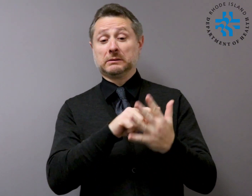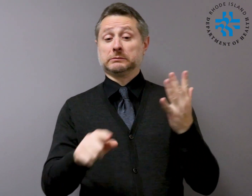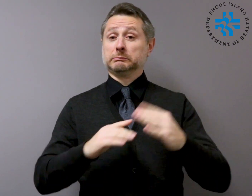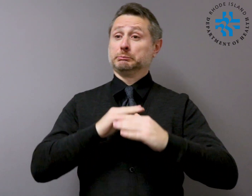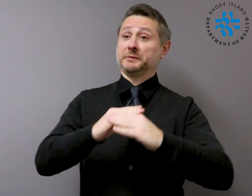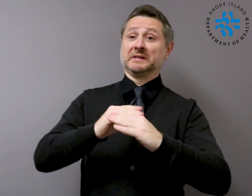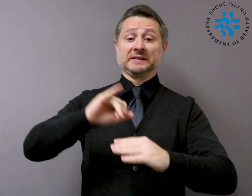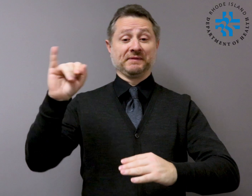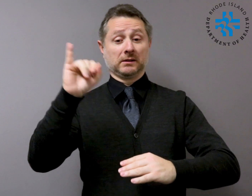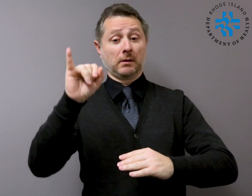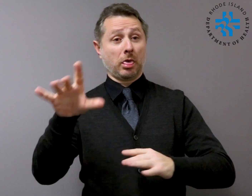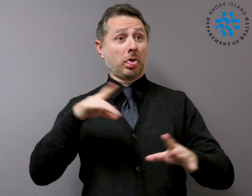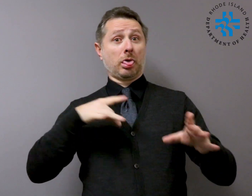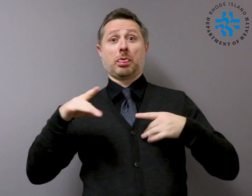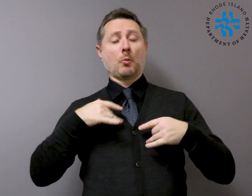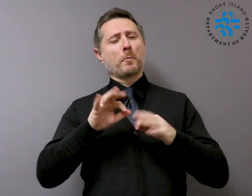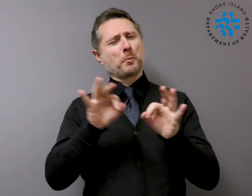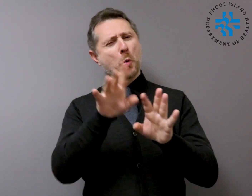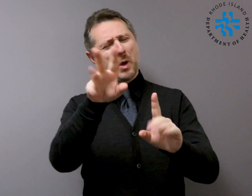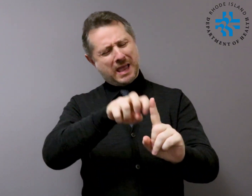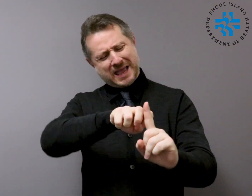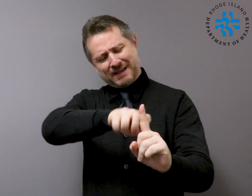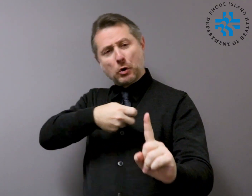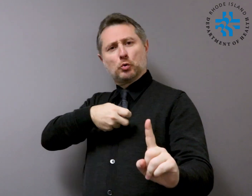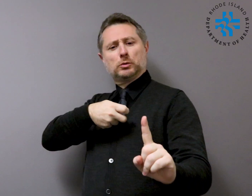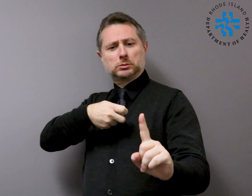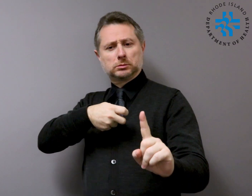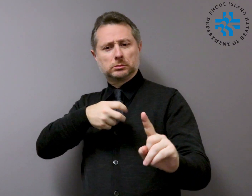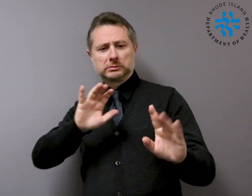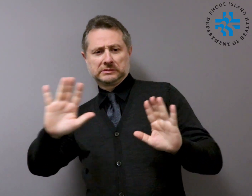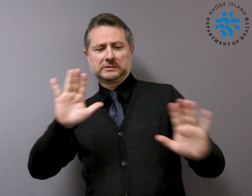The best way to prevent infection is to avoid being exposed to this virus.